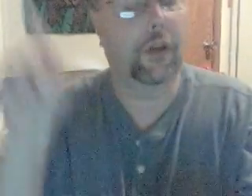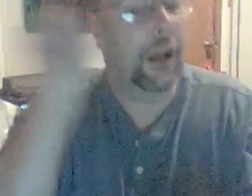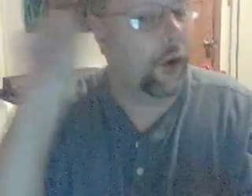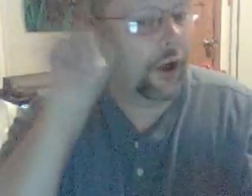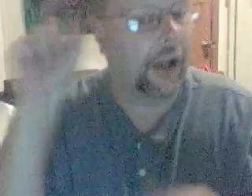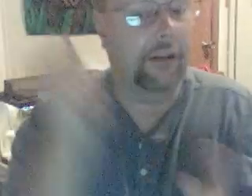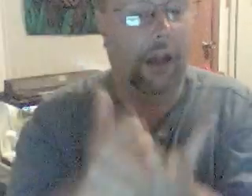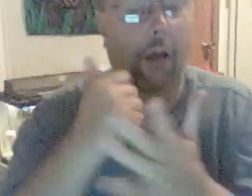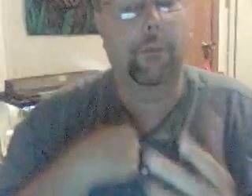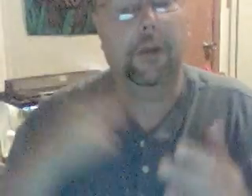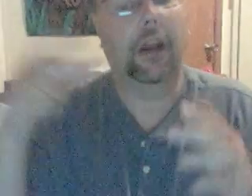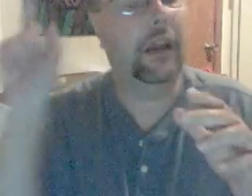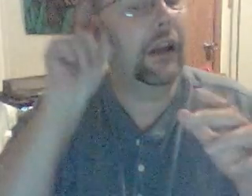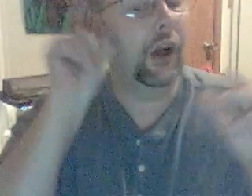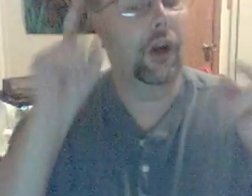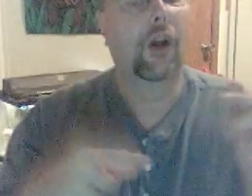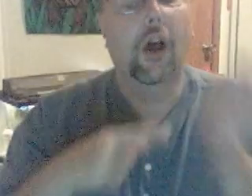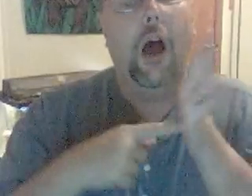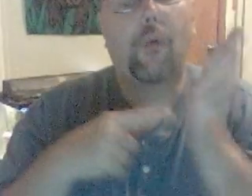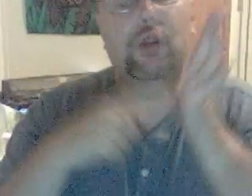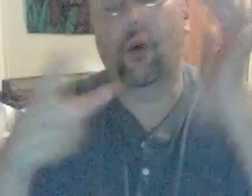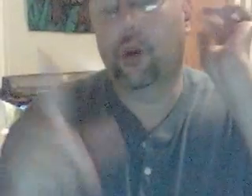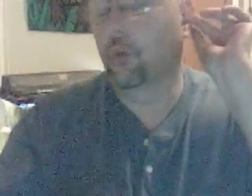a hearing aid to help me to hear. I will show you.